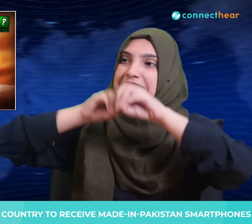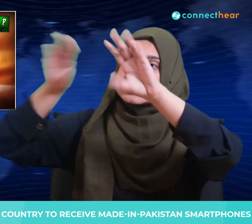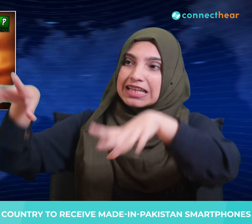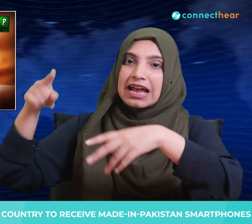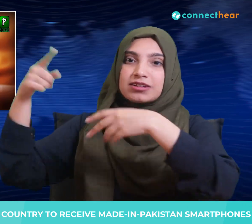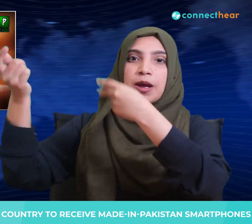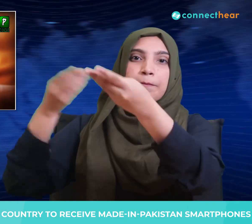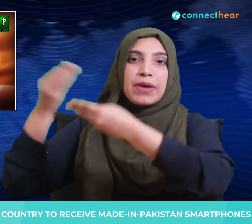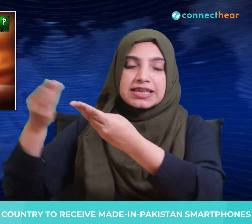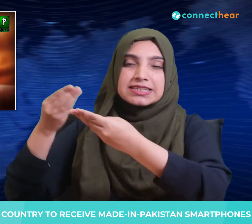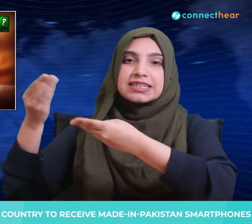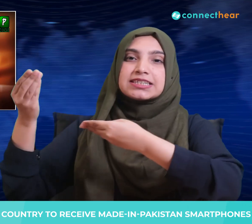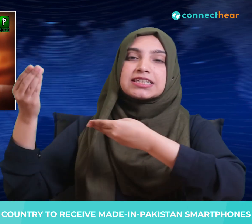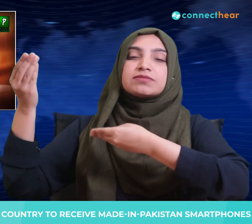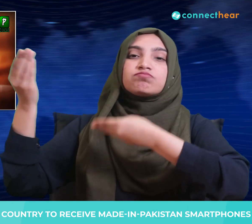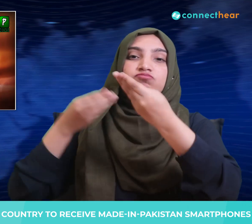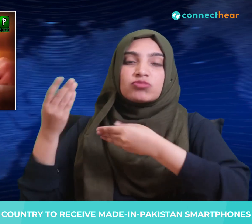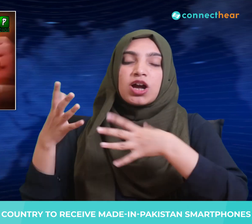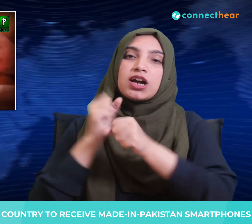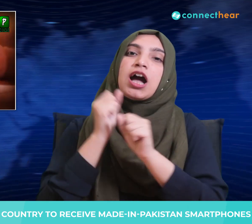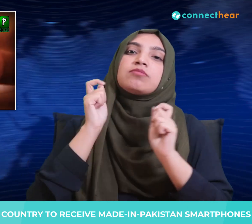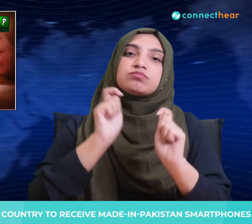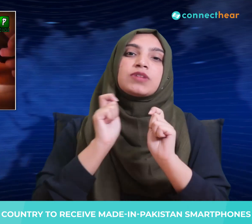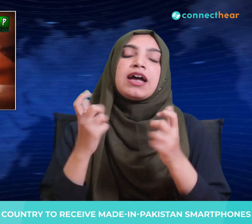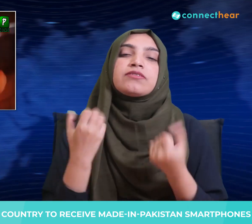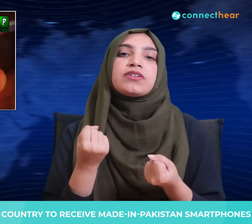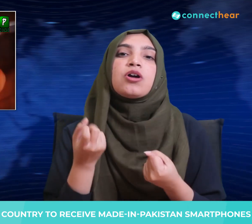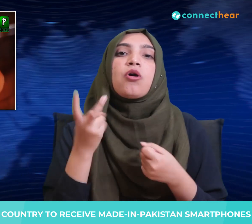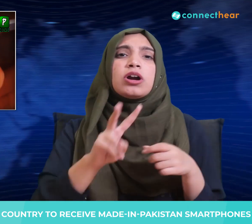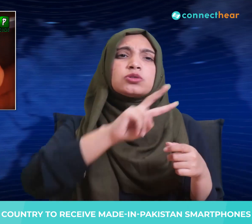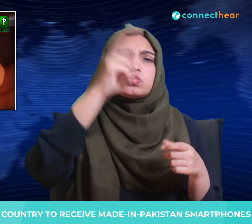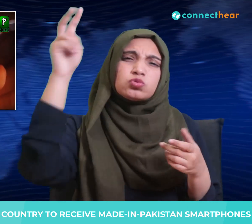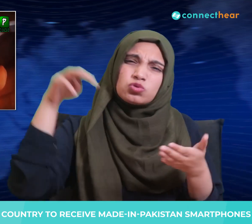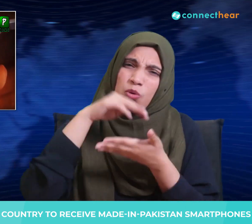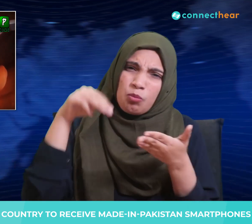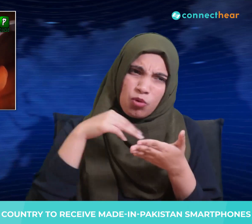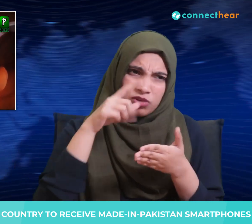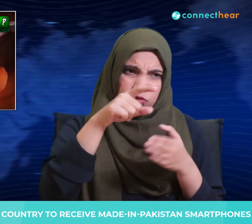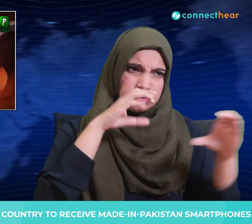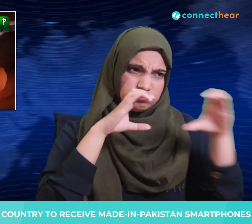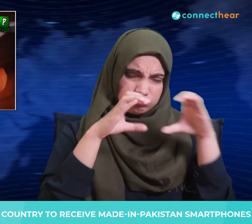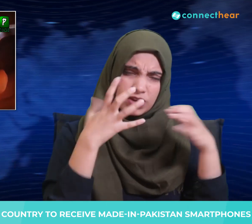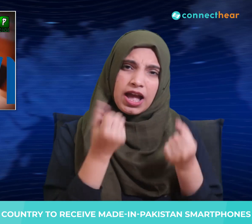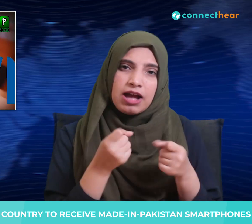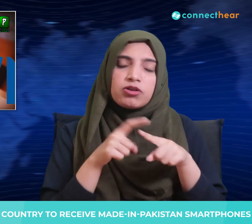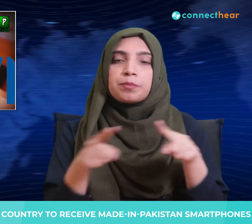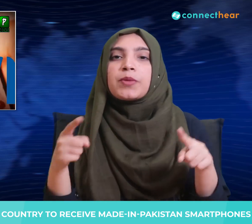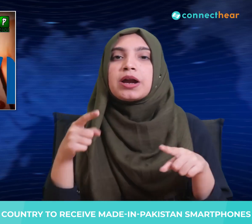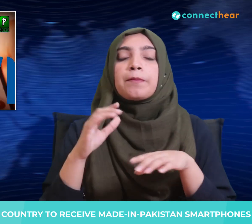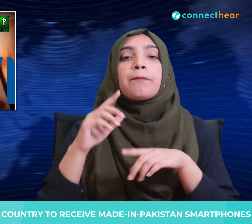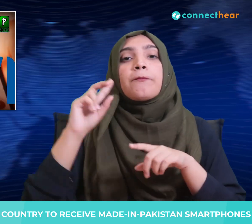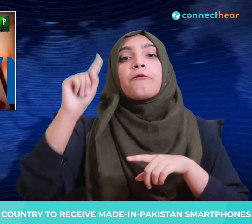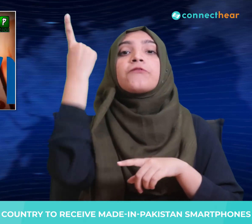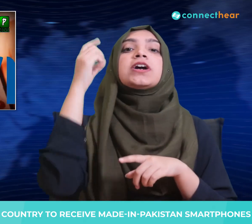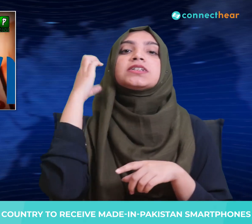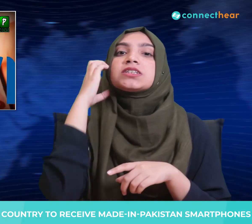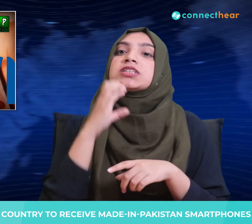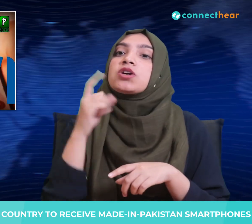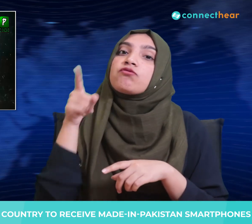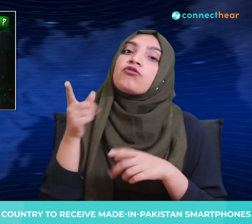Pakistan handsets to other markets as well. The authority congratulated the company for this landmark achievement which is